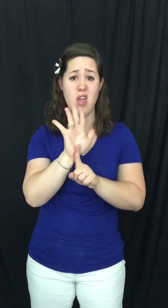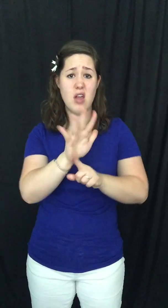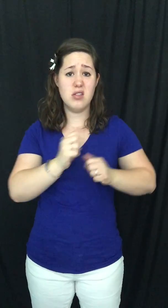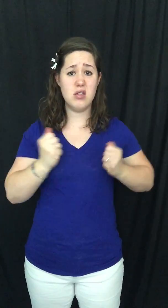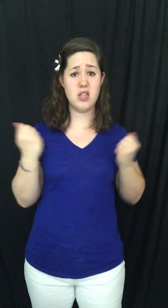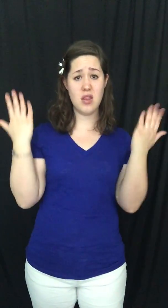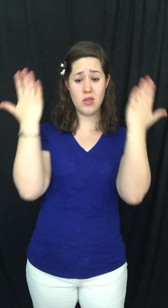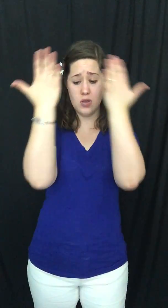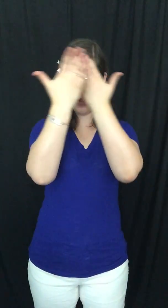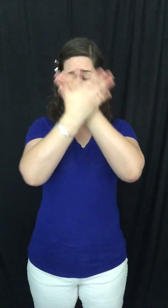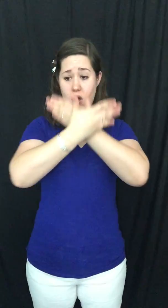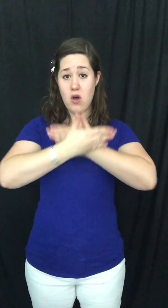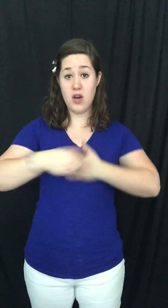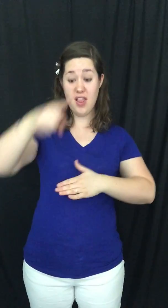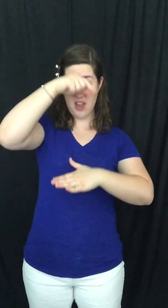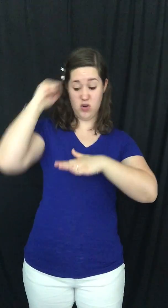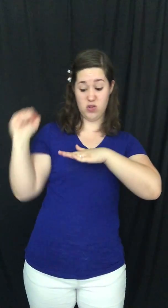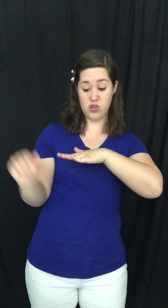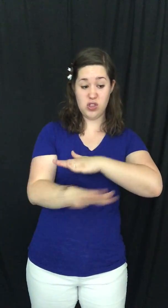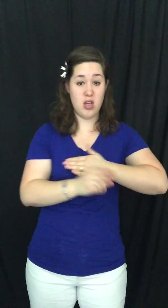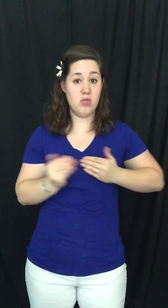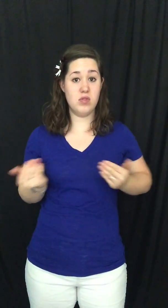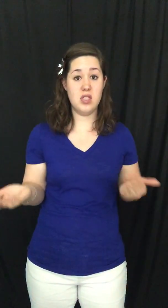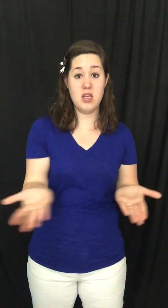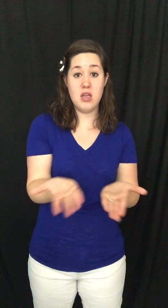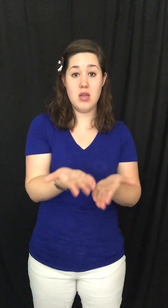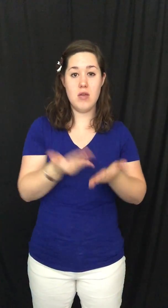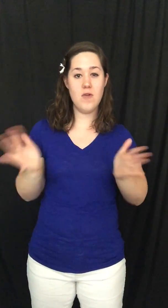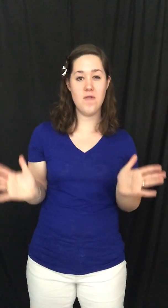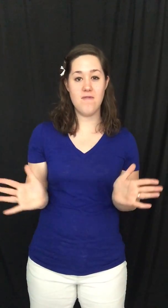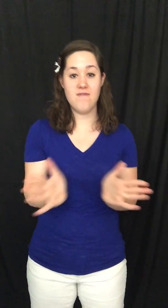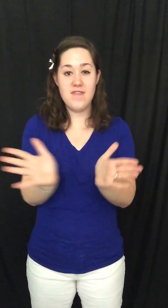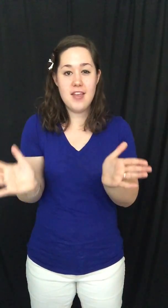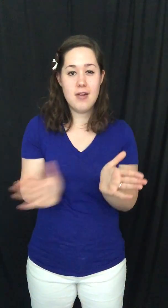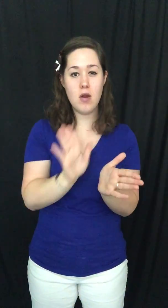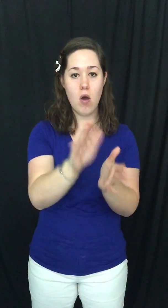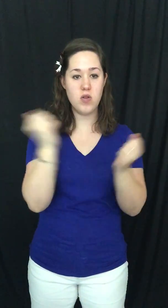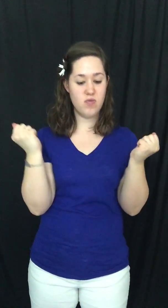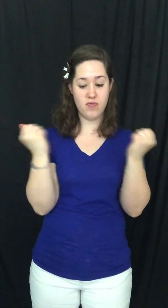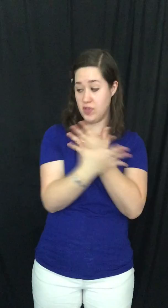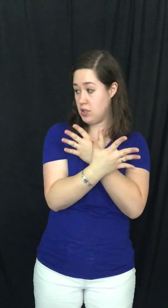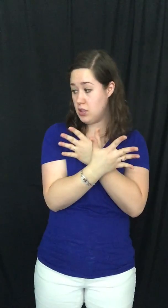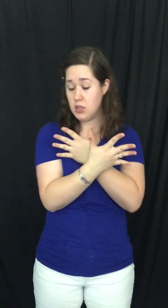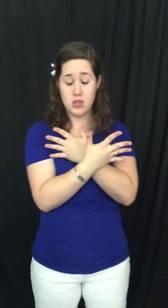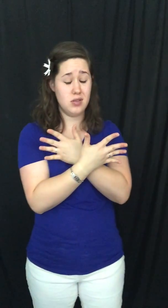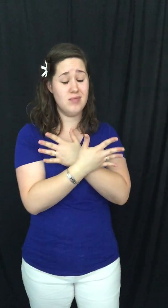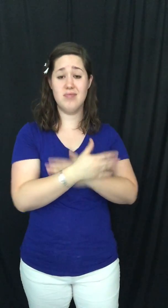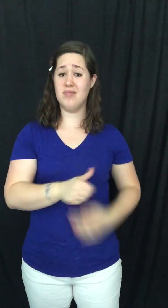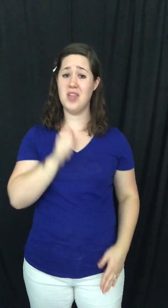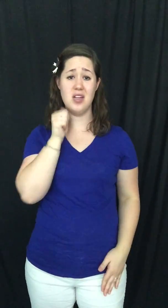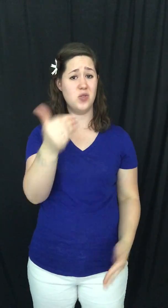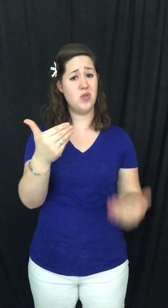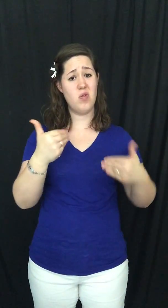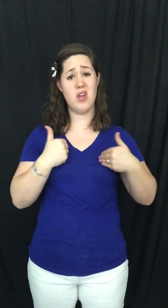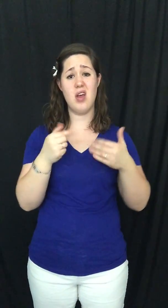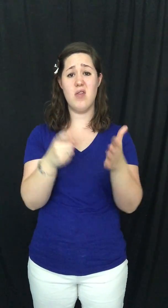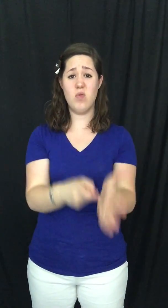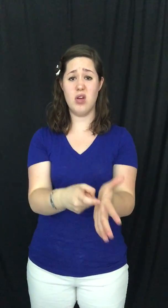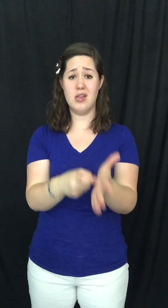candle in the dark And there are shadows here, feeding on your fears That you don't have what